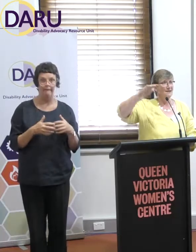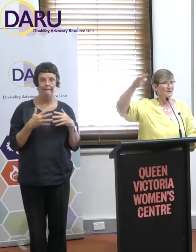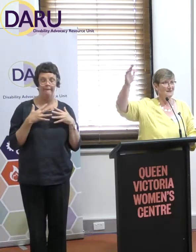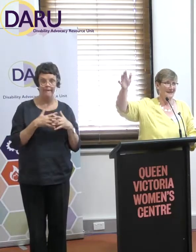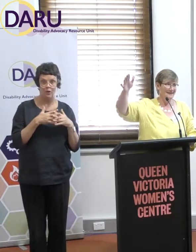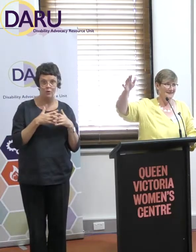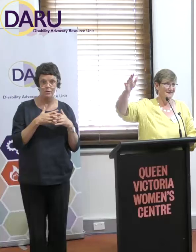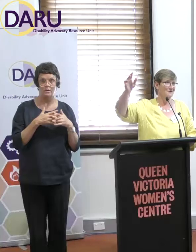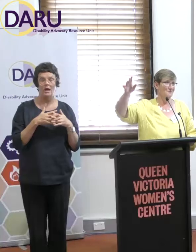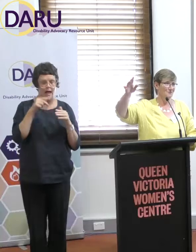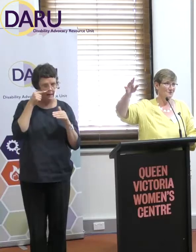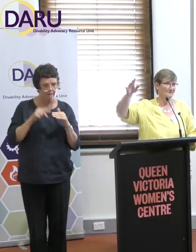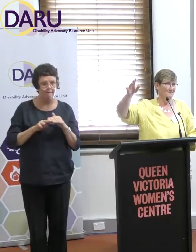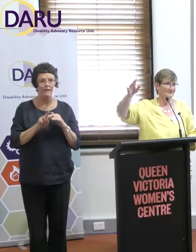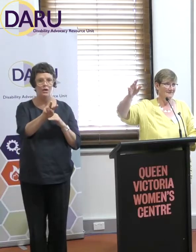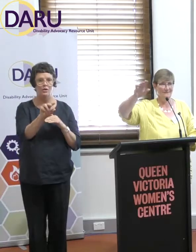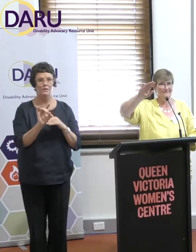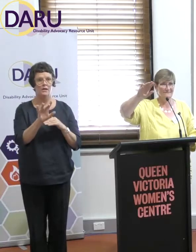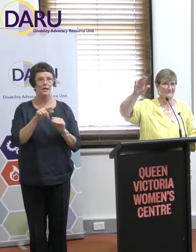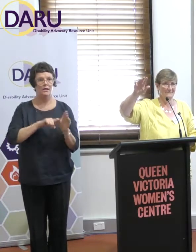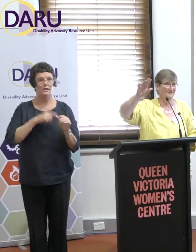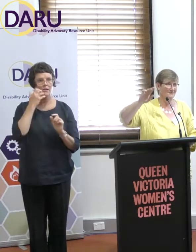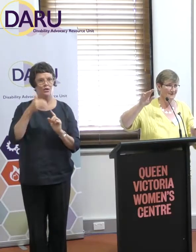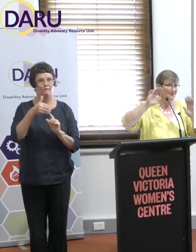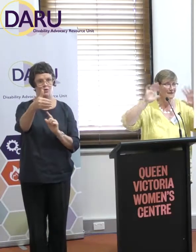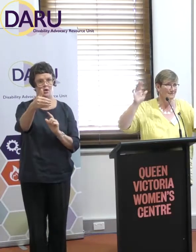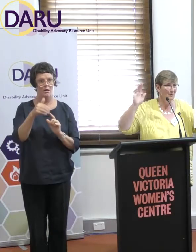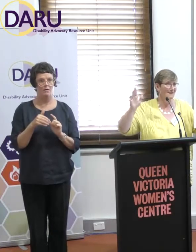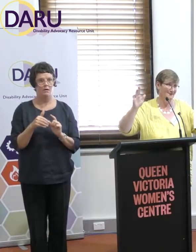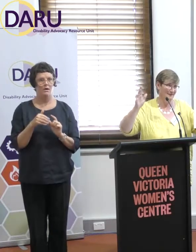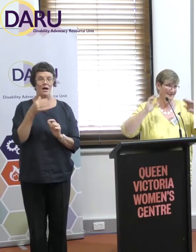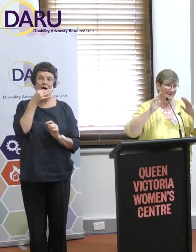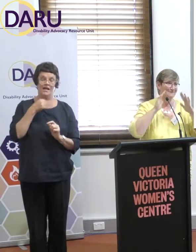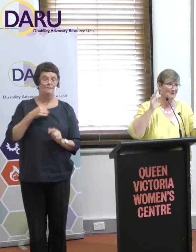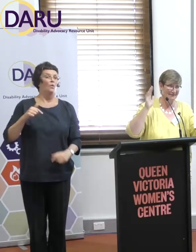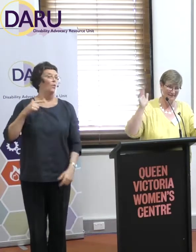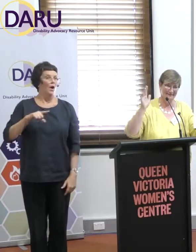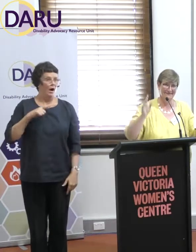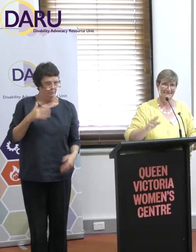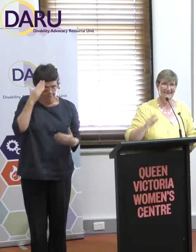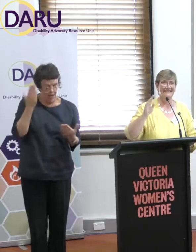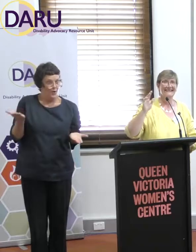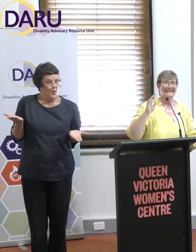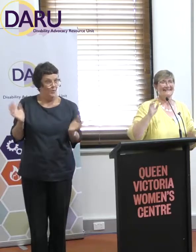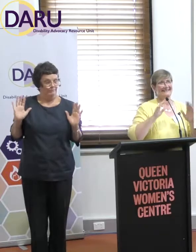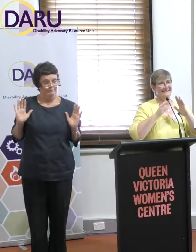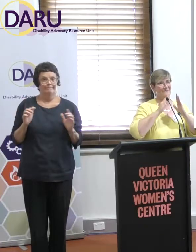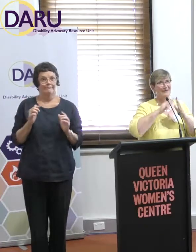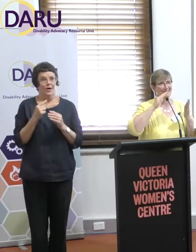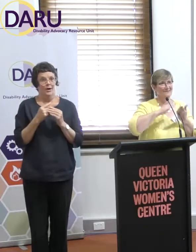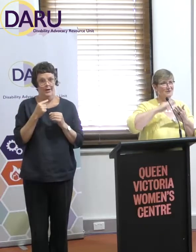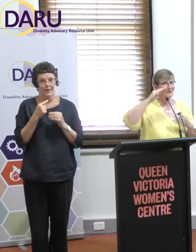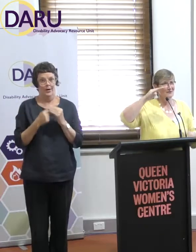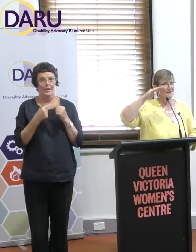10 years ahead into the future. Now, don't ask me why they do any of these things, I'm just telling you what they do, okay. They